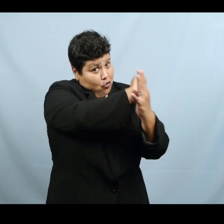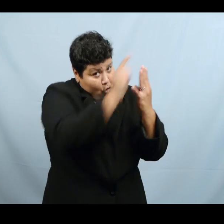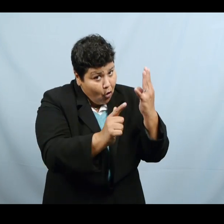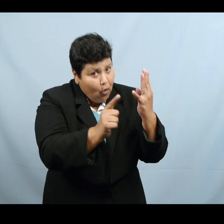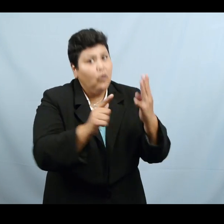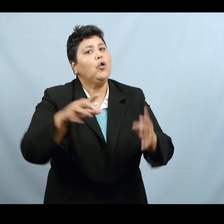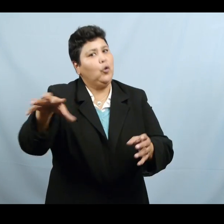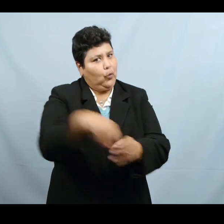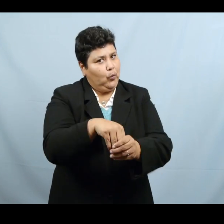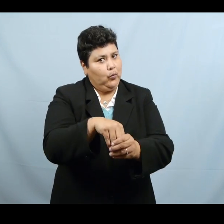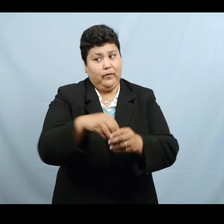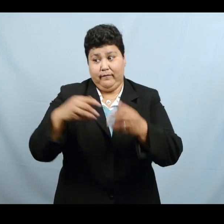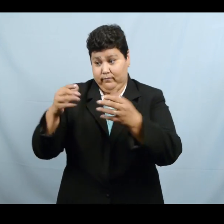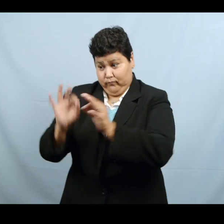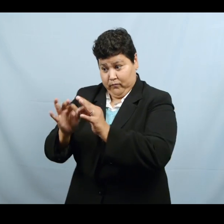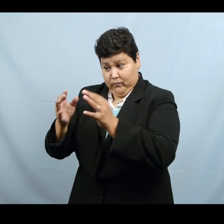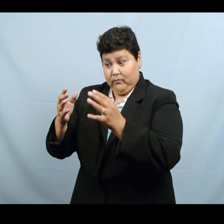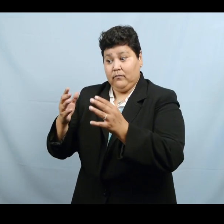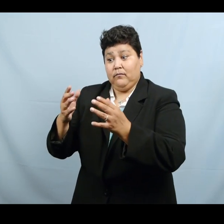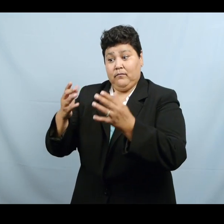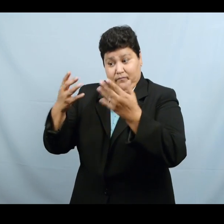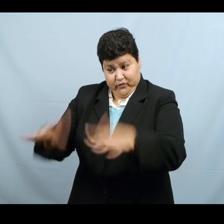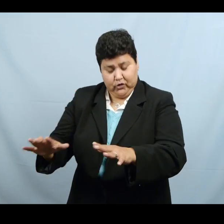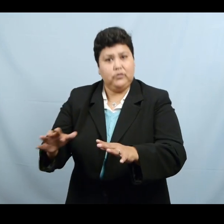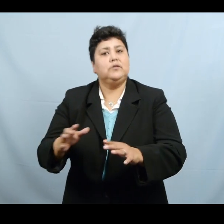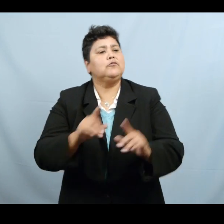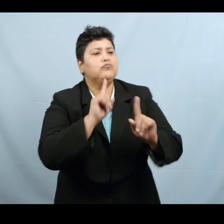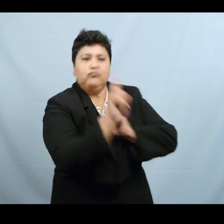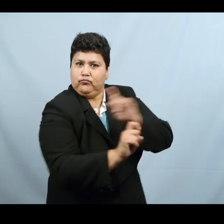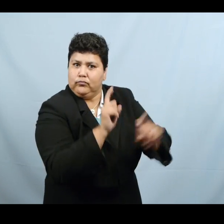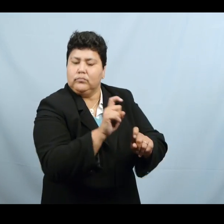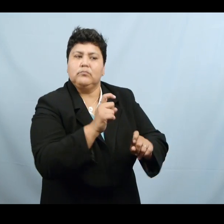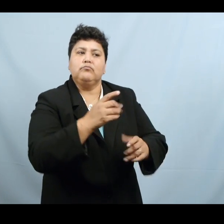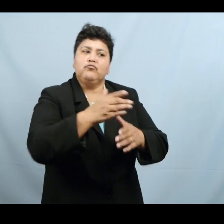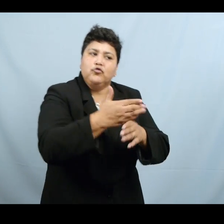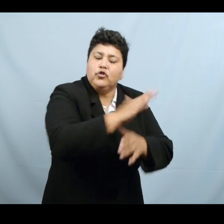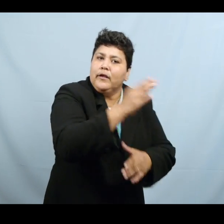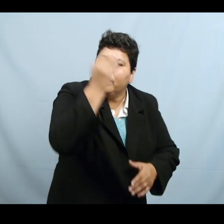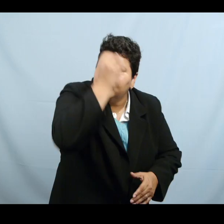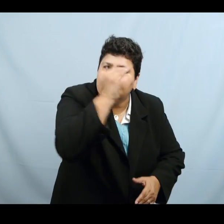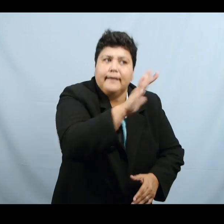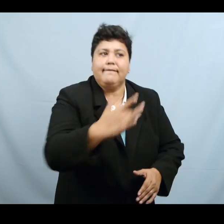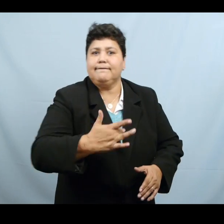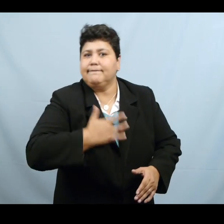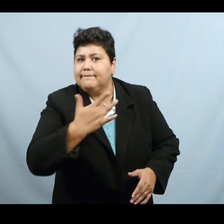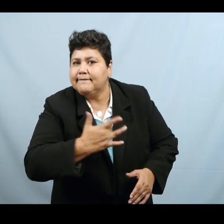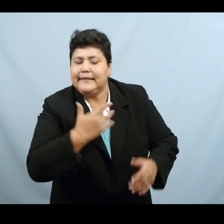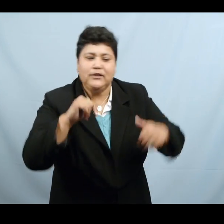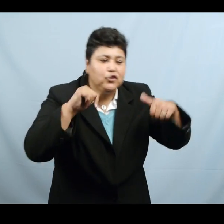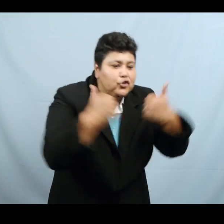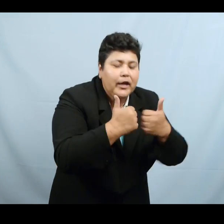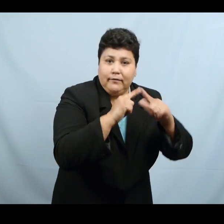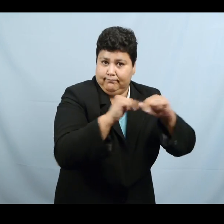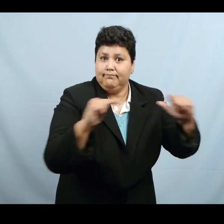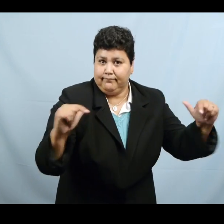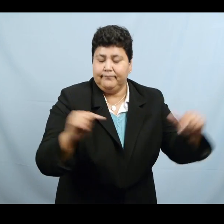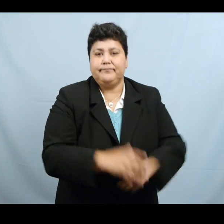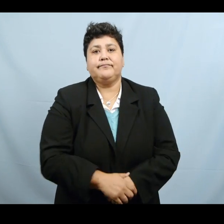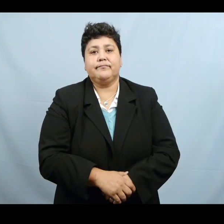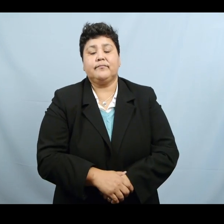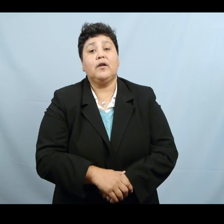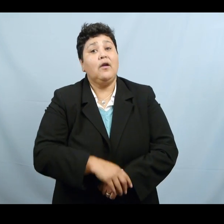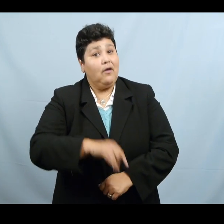share their thoughts on the process, their challenges, and their general feelings about the work. Additionally,